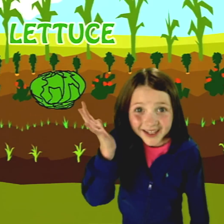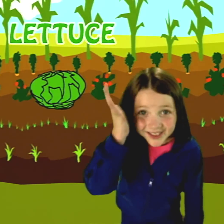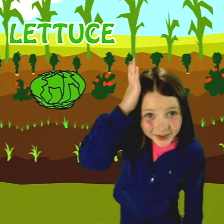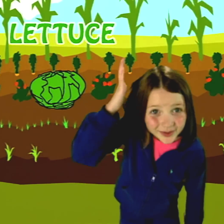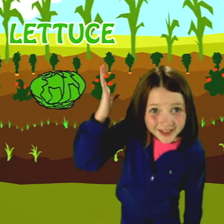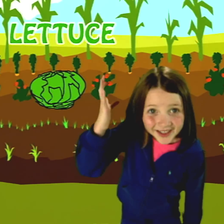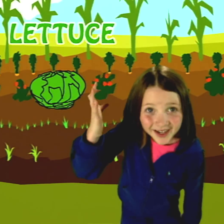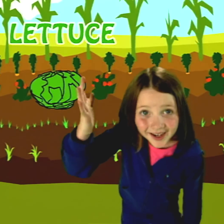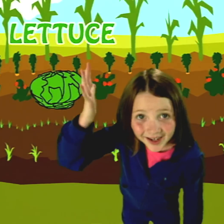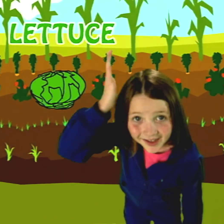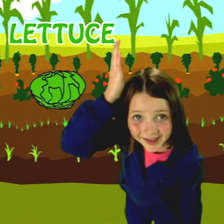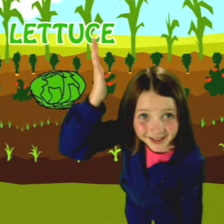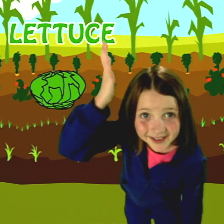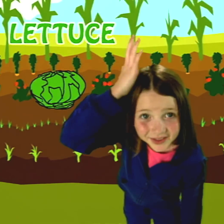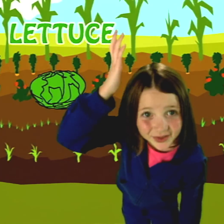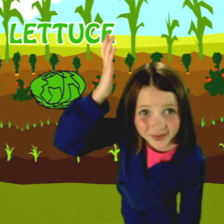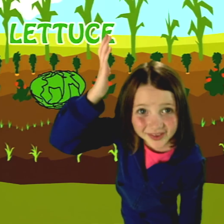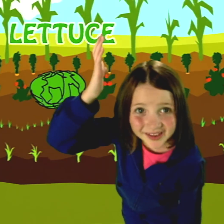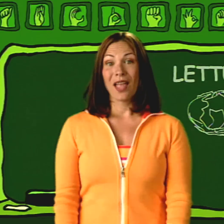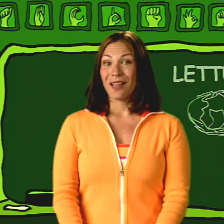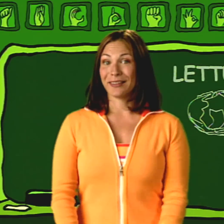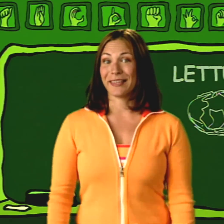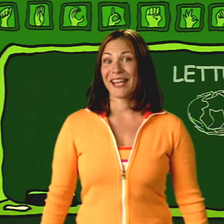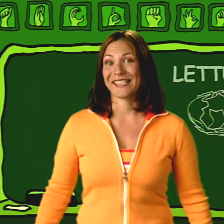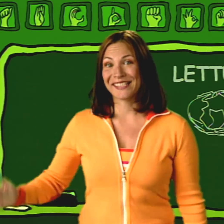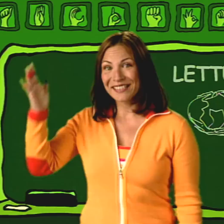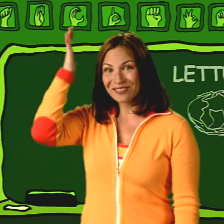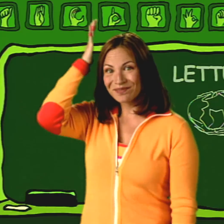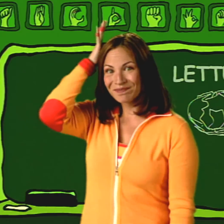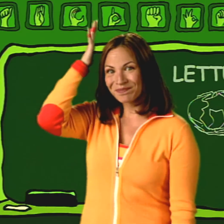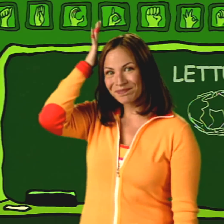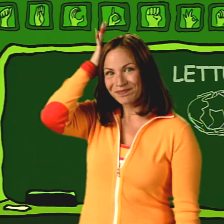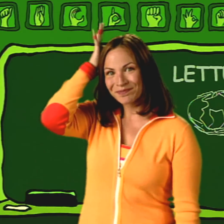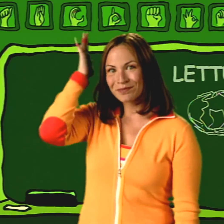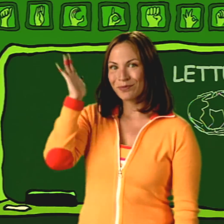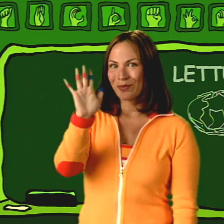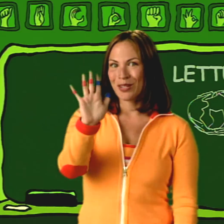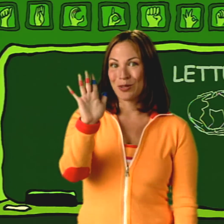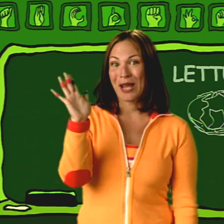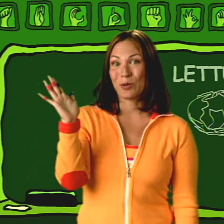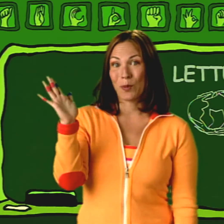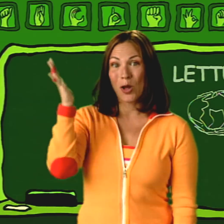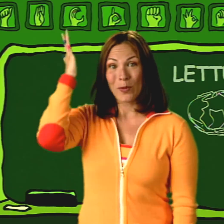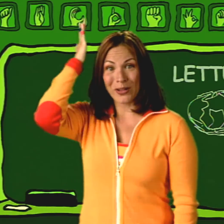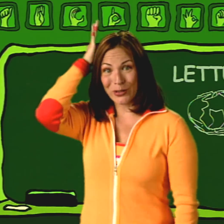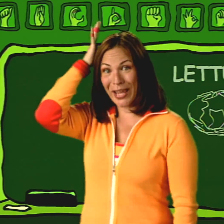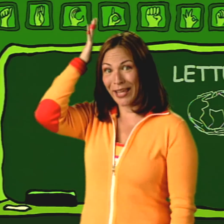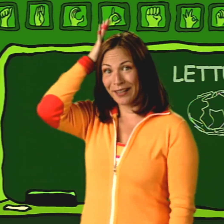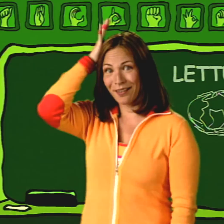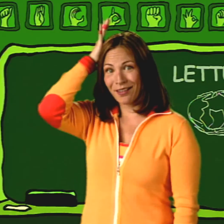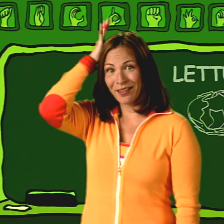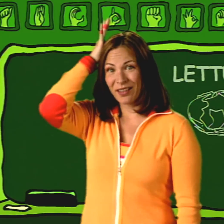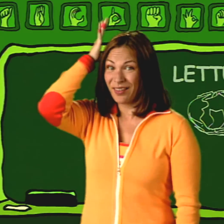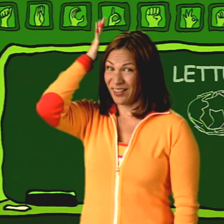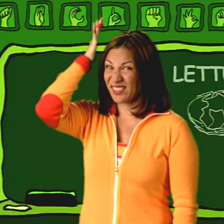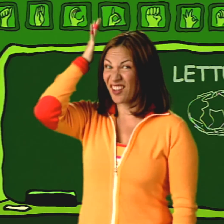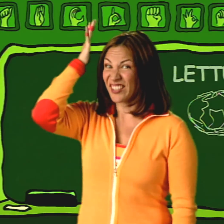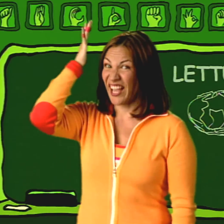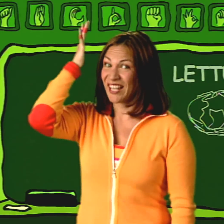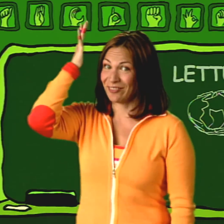Lettuce. Lettuce. Lettuce. You tap your palm on your head. It is called a head of